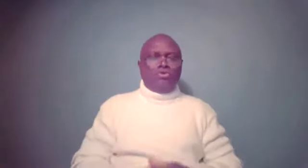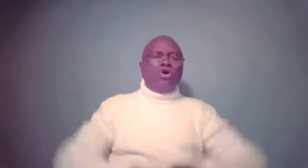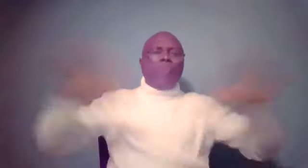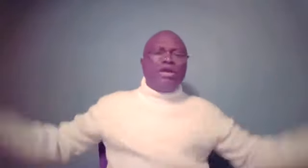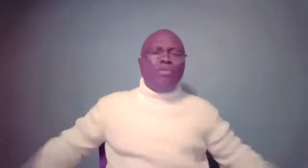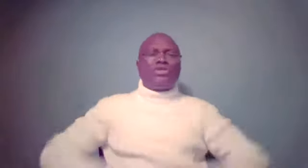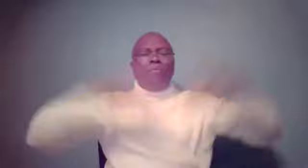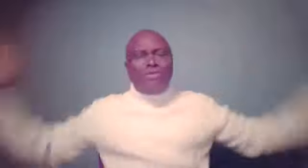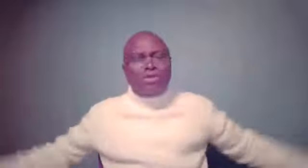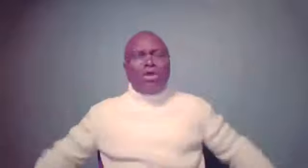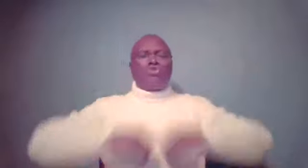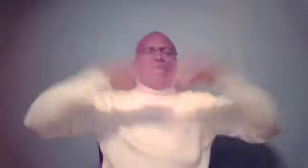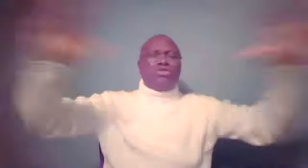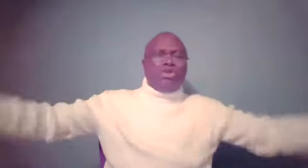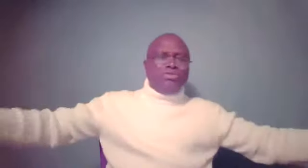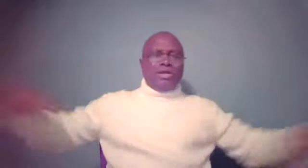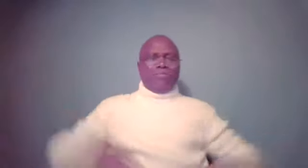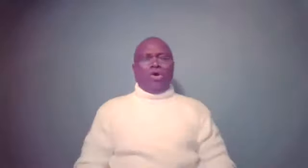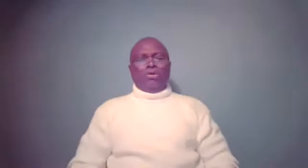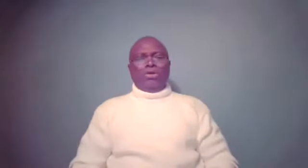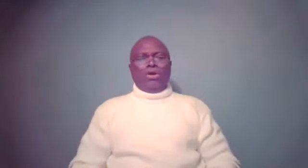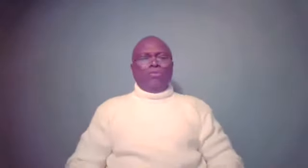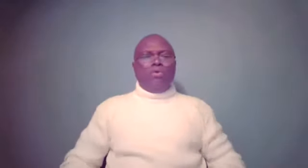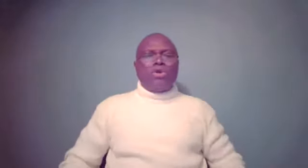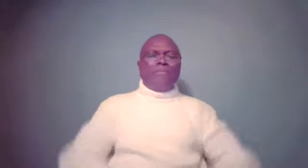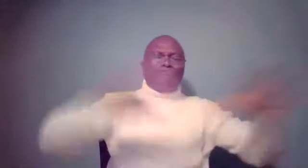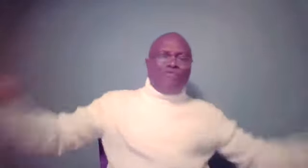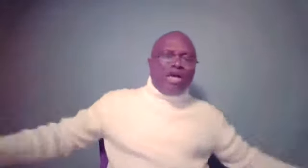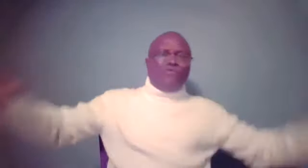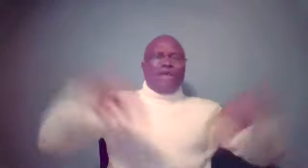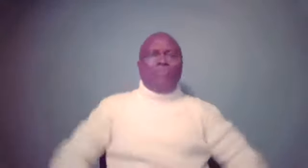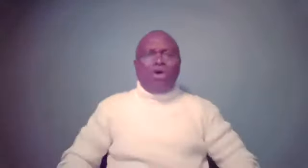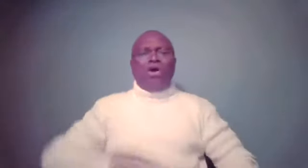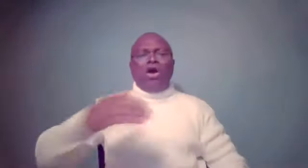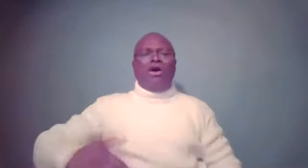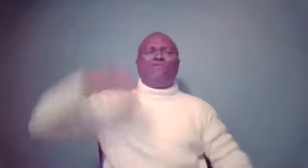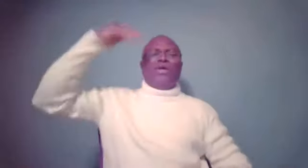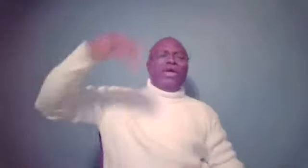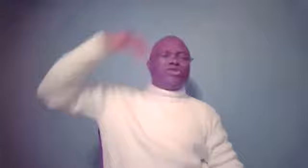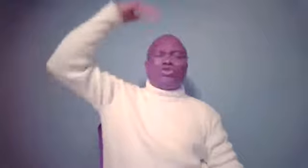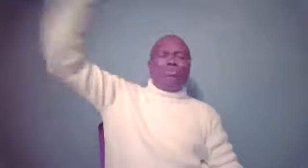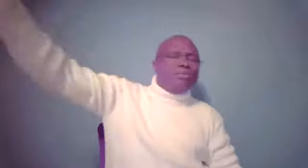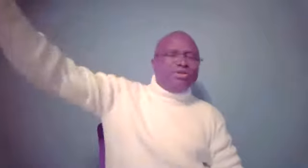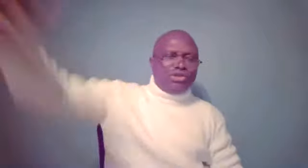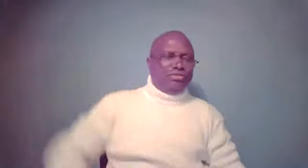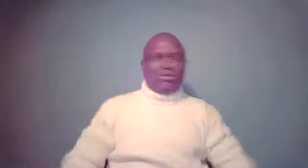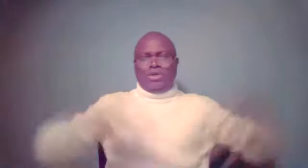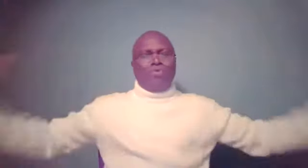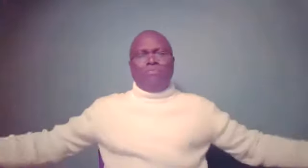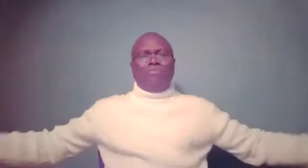Nobody will be tormenting us with his dreams anymore. We will not be fearful anymore of his supremacy. He wouldn't be,